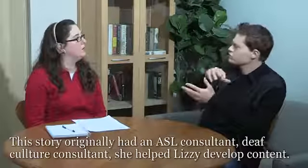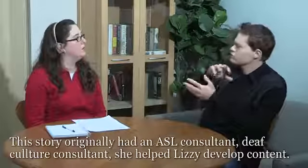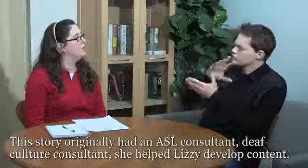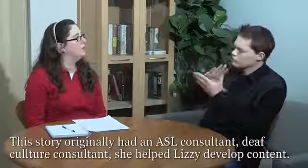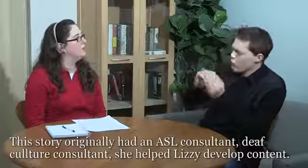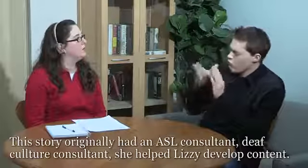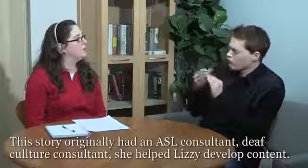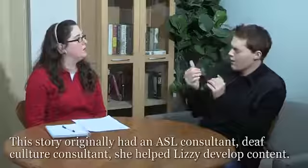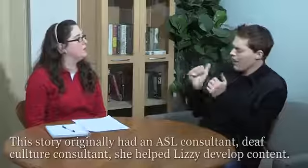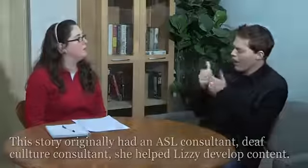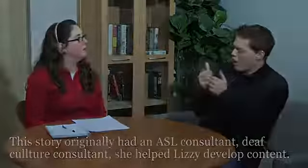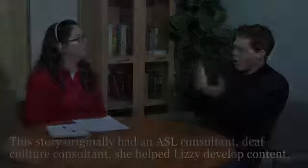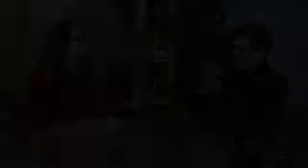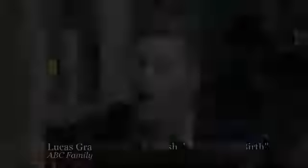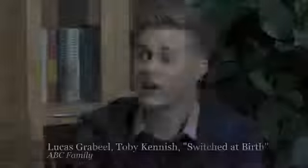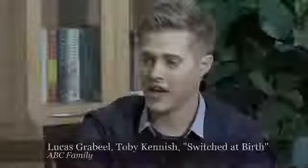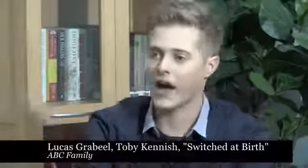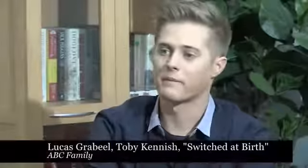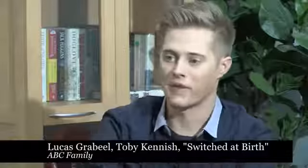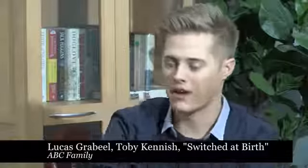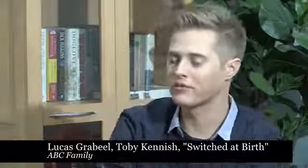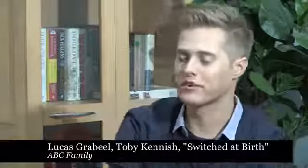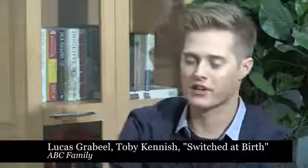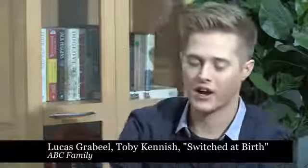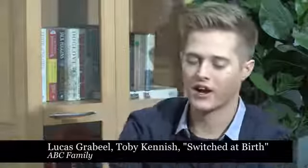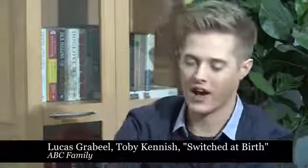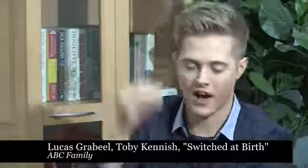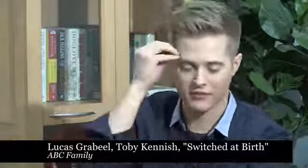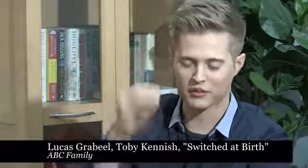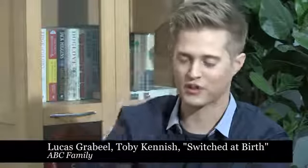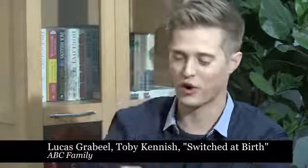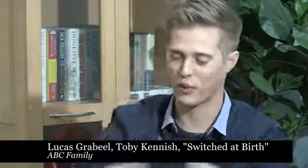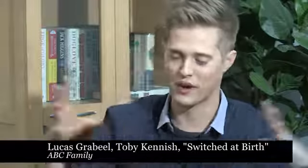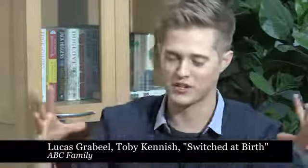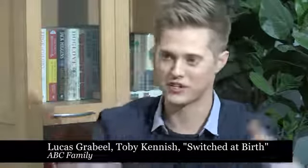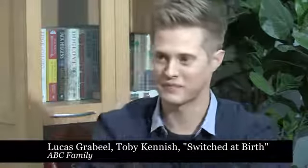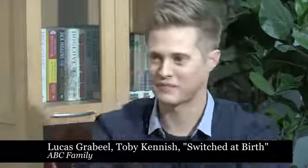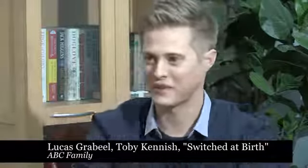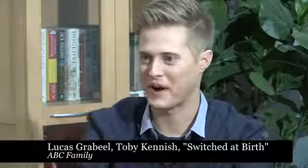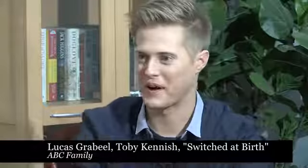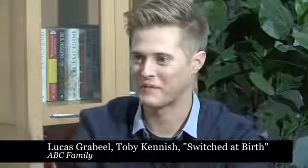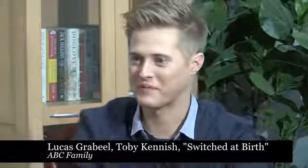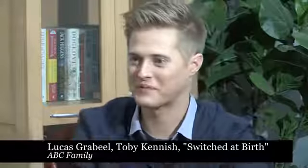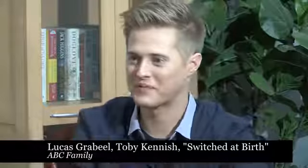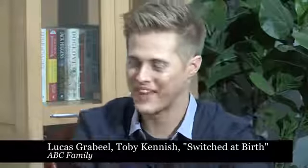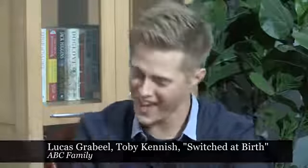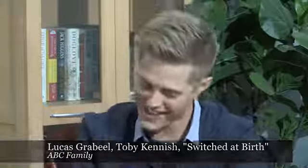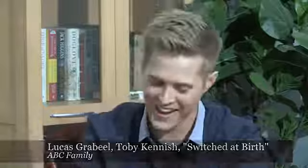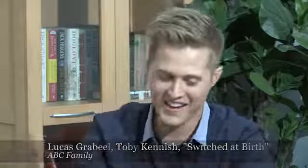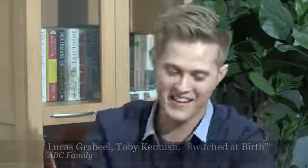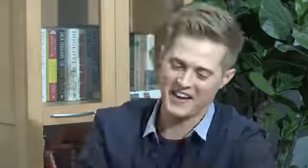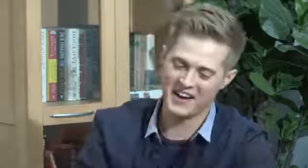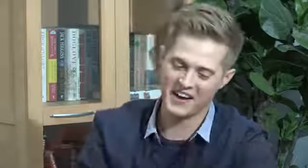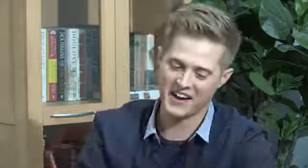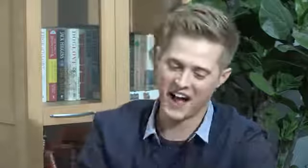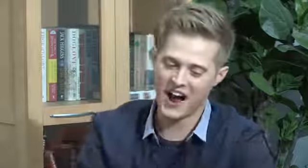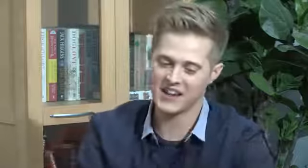context. Yeah, I've learned a whole bunch. Yeah, yeah. I